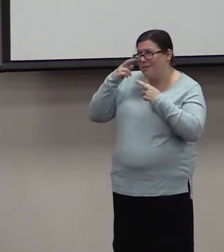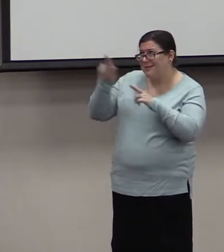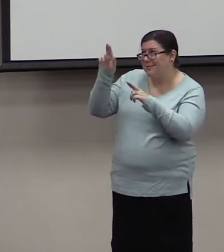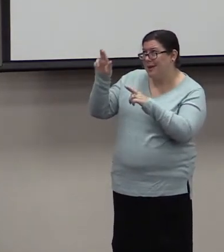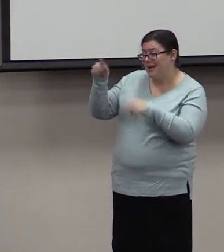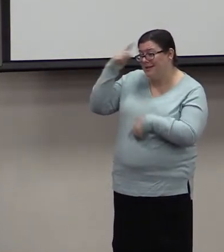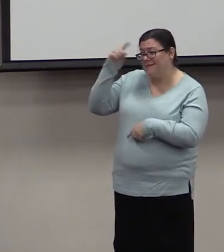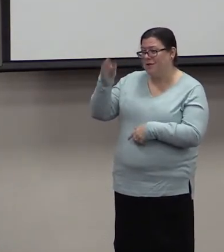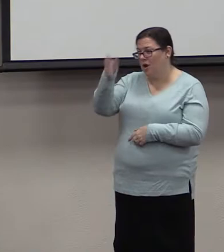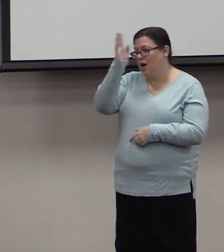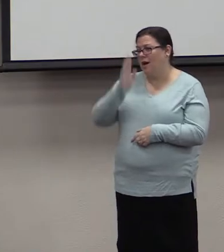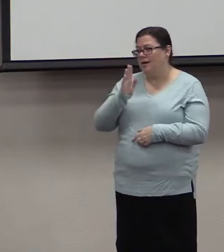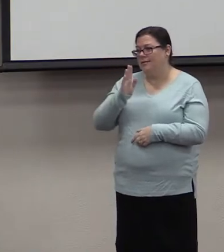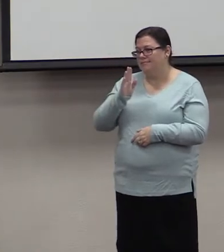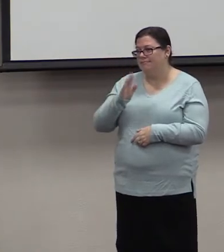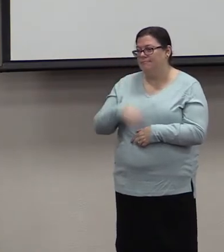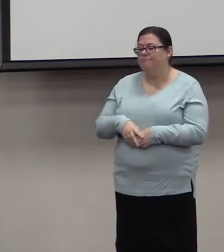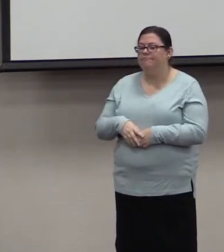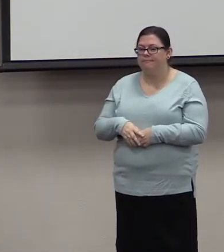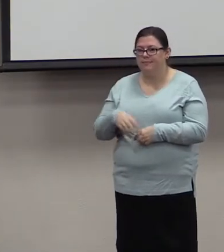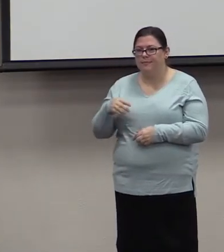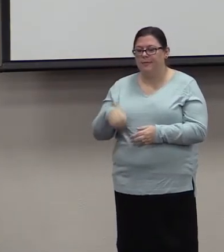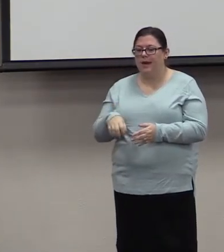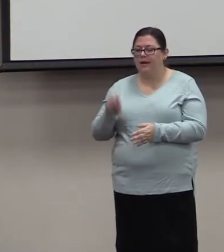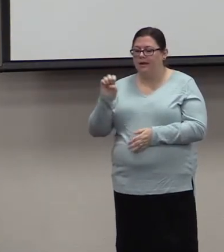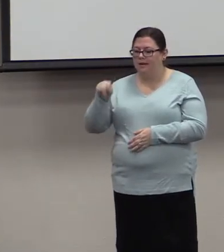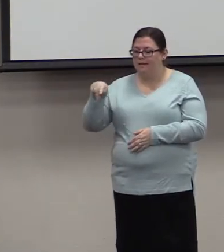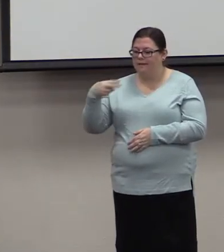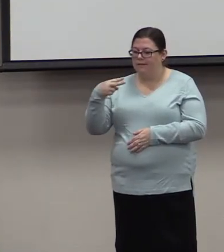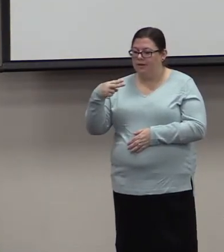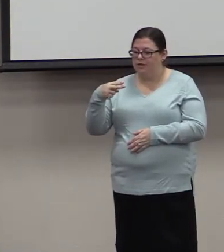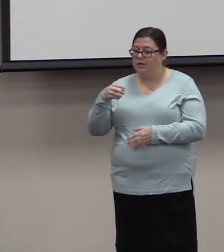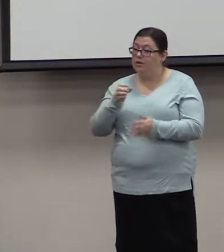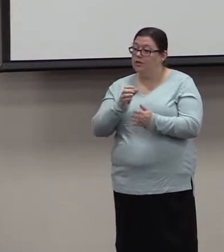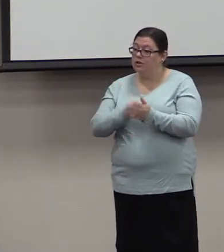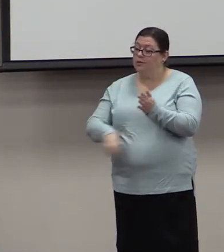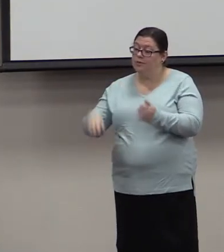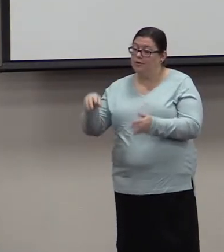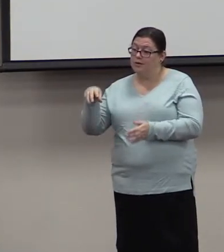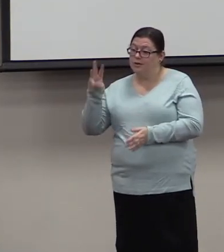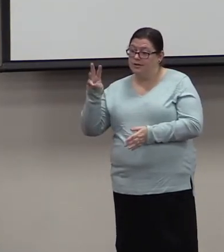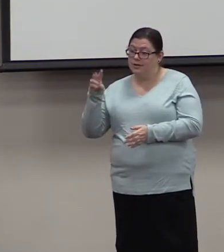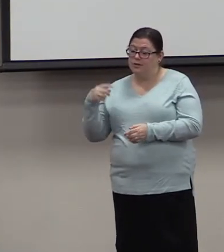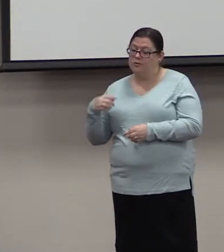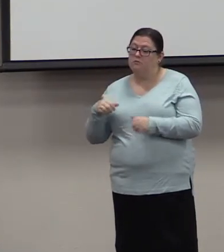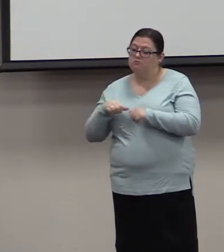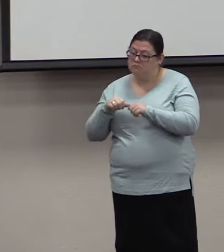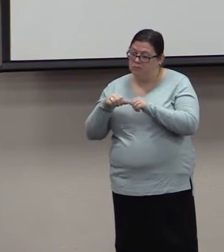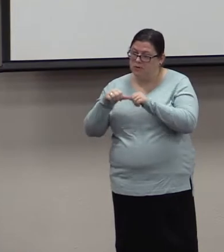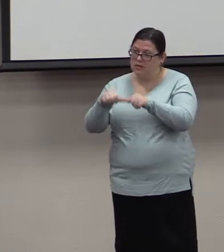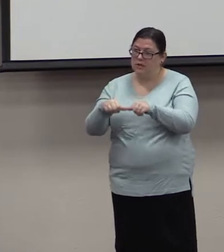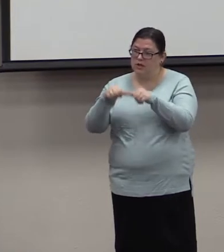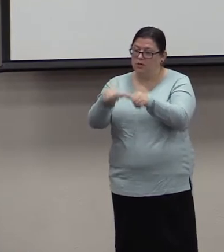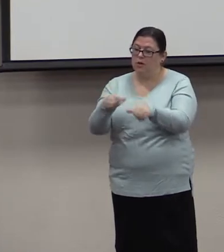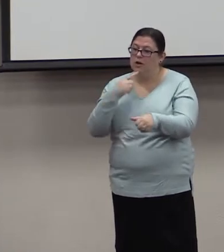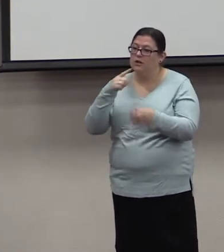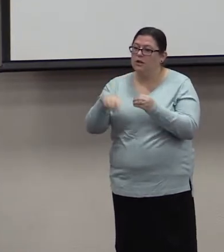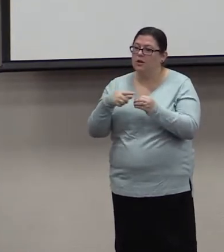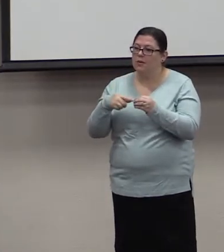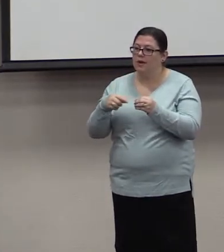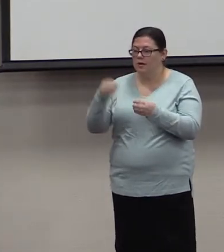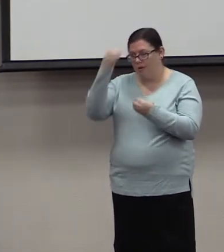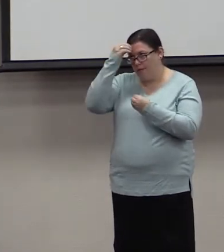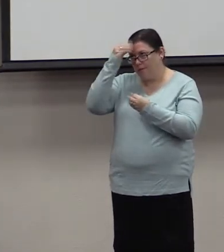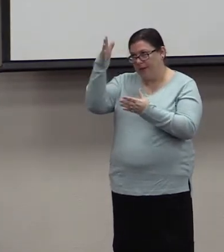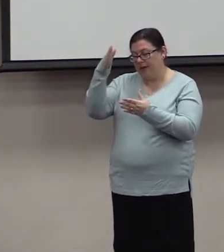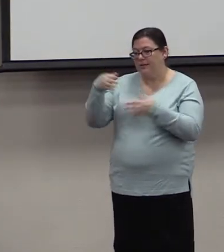Ephesians 6 will go on and talk about the obedience and submission in other relationships. And that's what we're going to look at